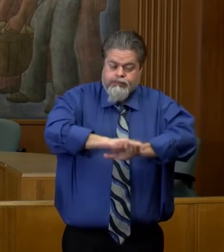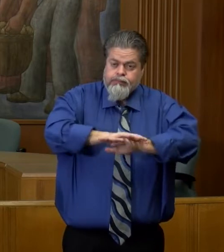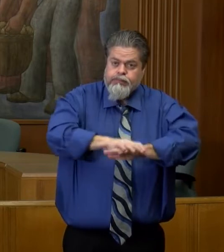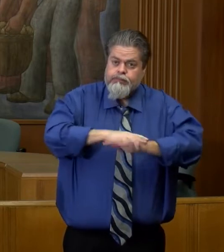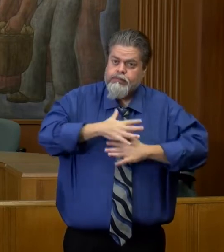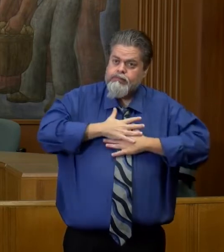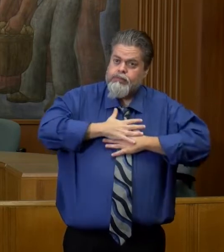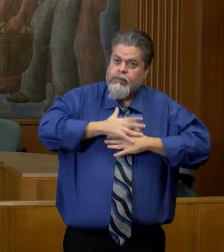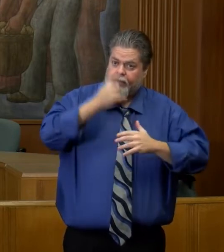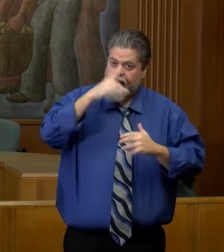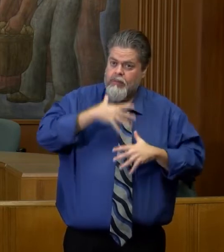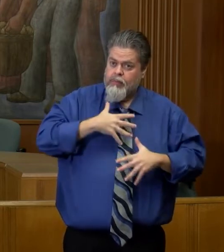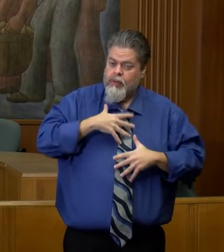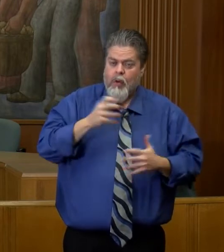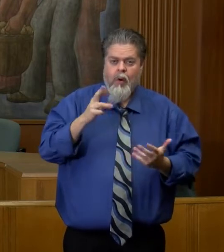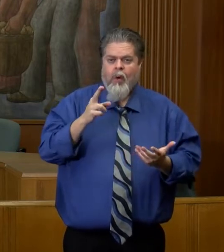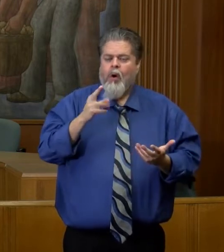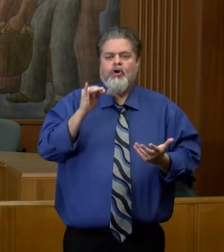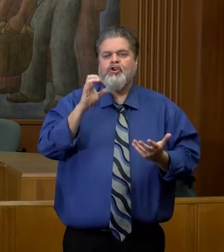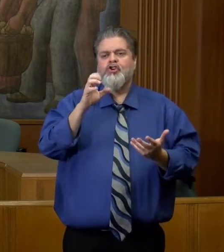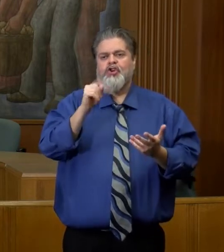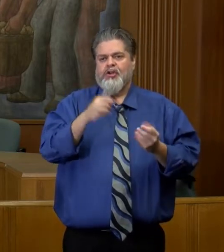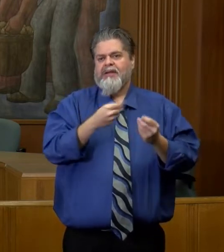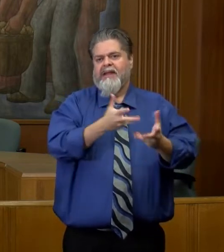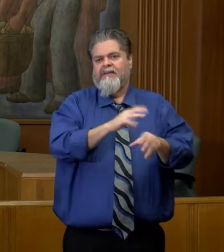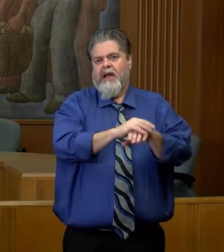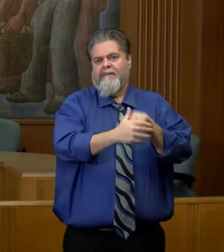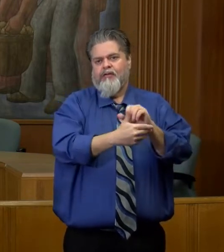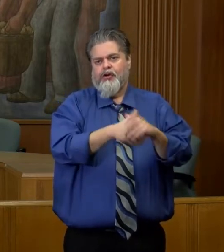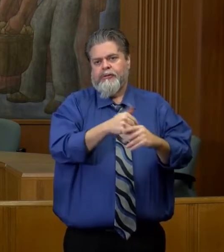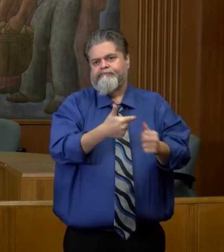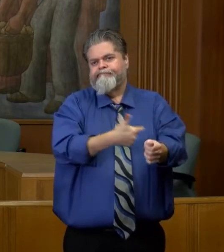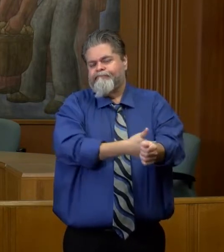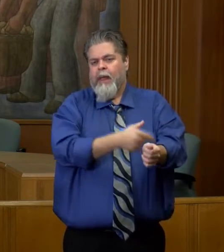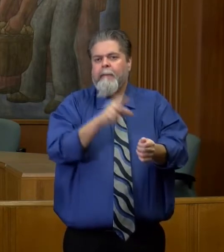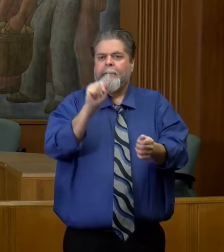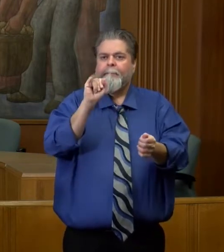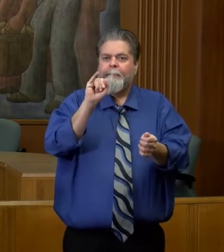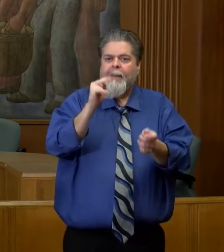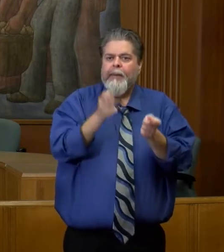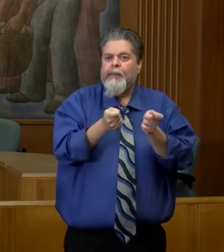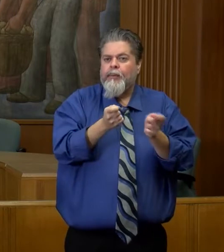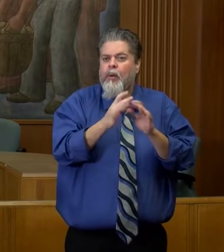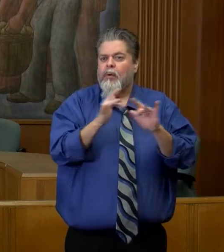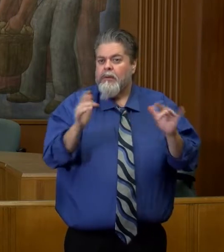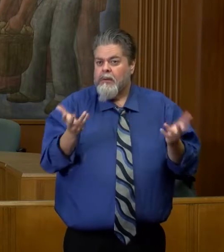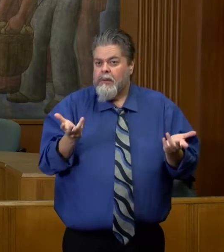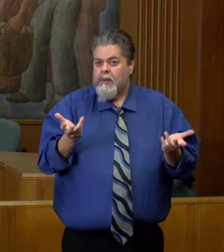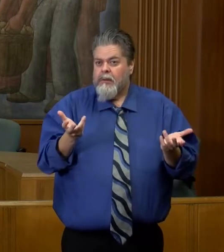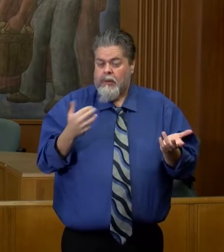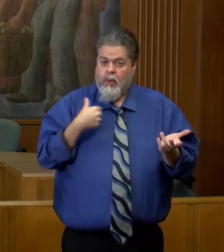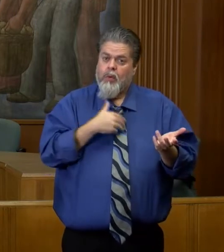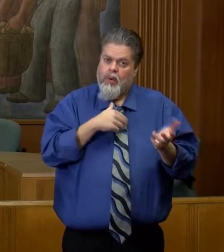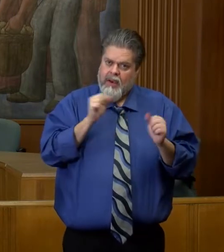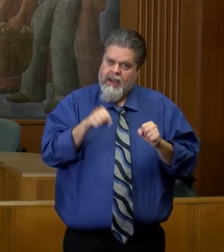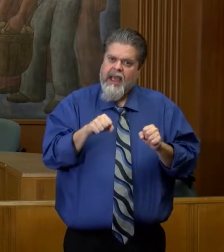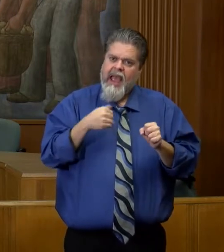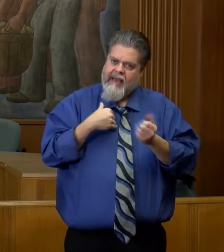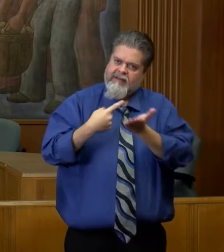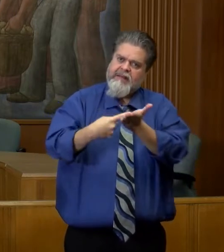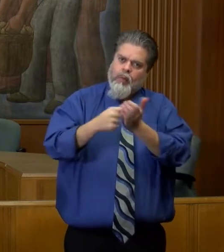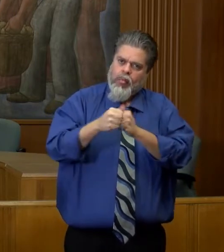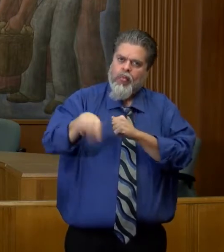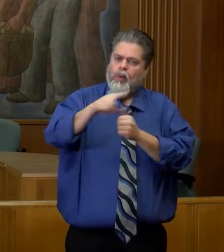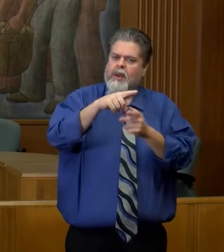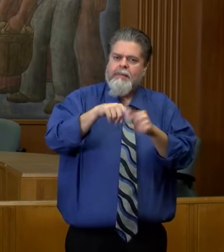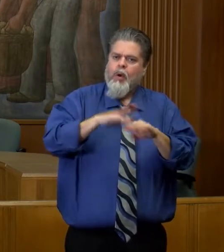Or is it more a focus on comfort? And we have, in our primary care offices, that availability is there to have that thoughtful conversation.